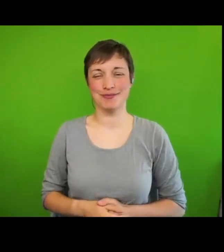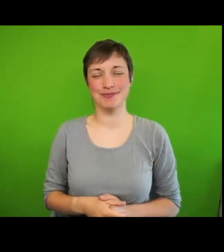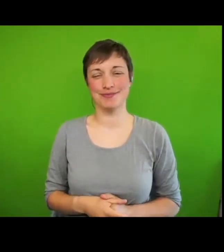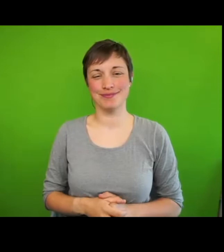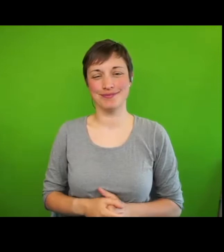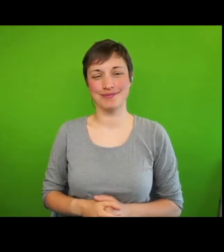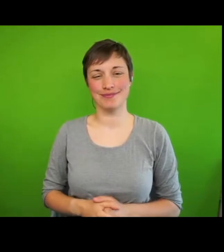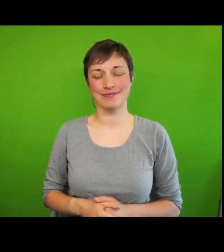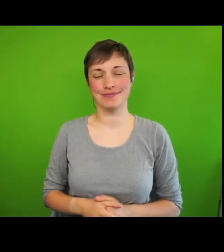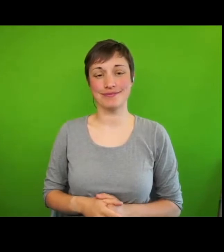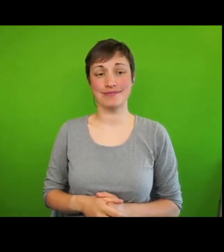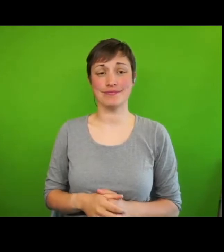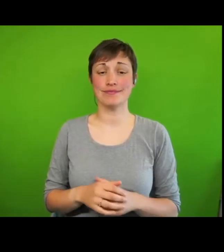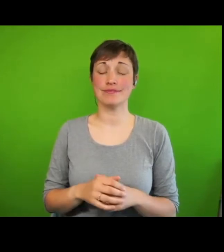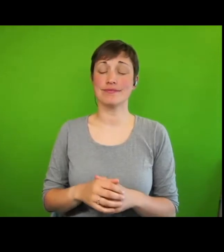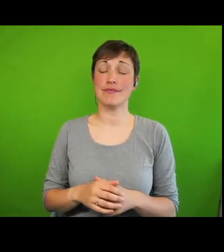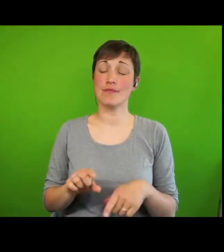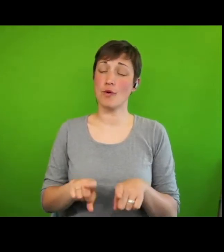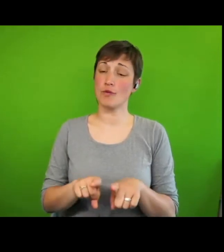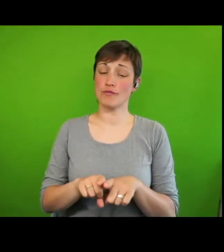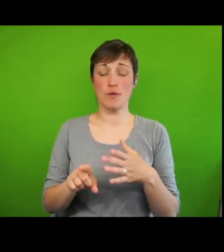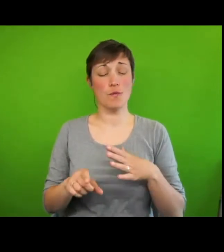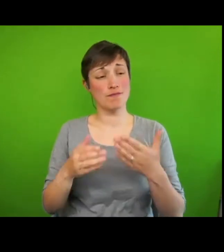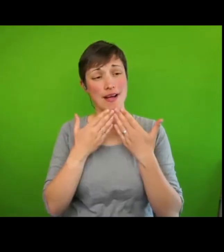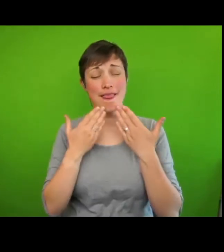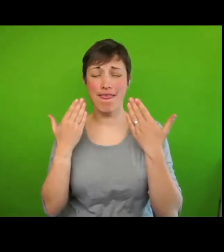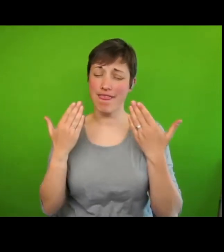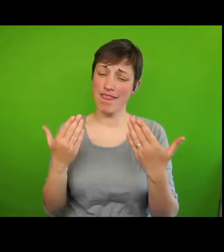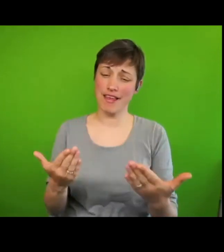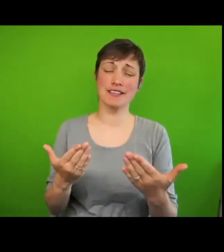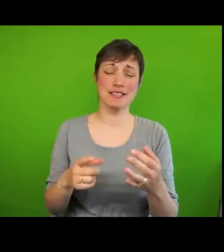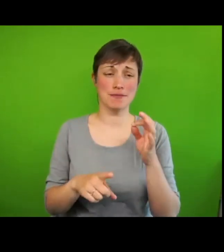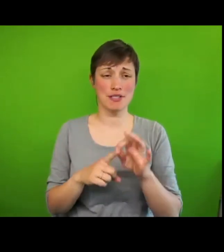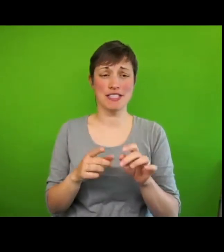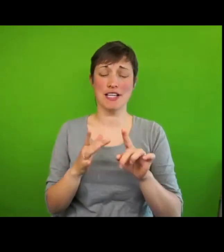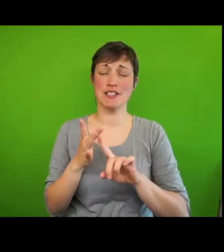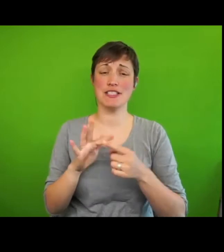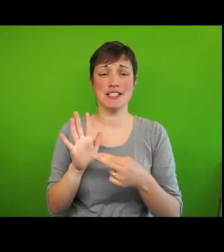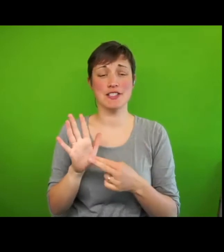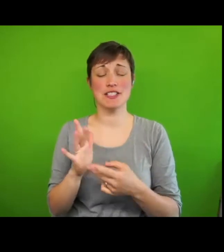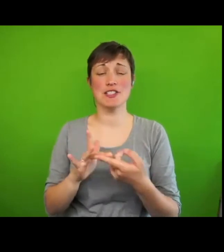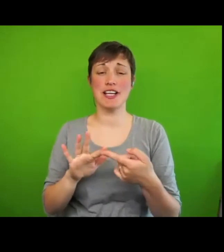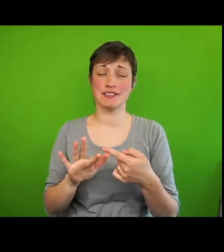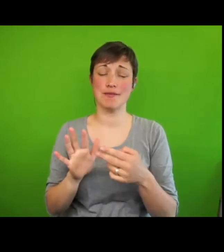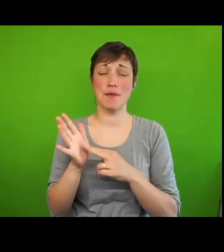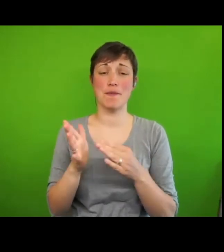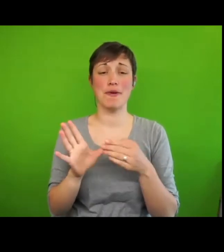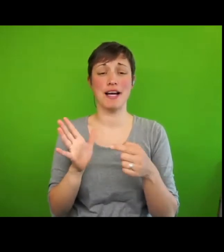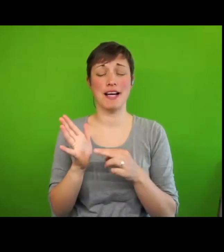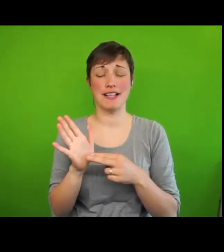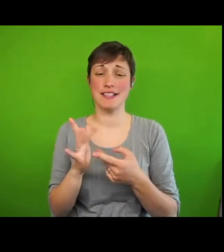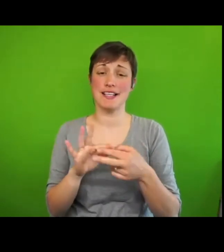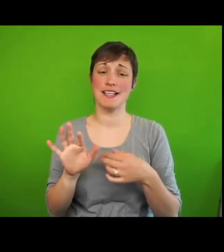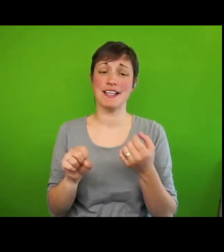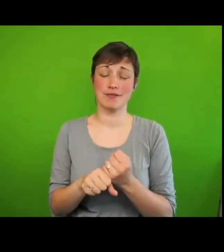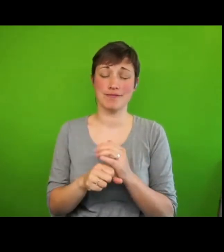And whilst I'm offering thanks, I would particularly like to mention Jenny Manning, who is signing for us tonight.